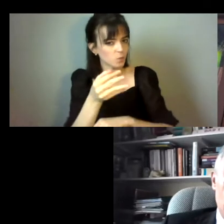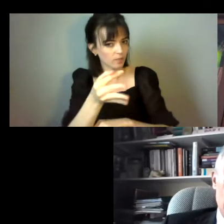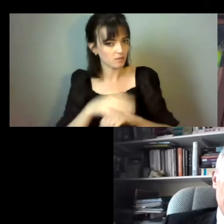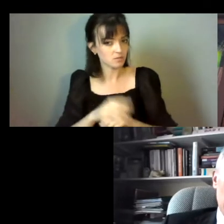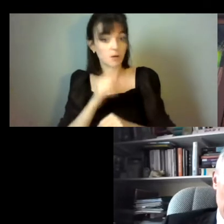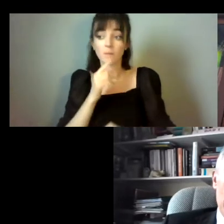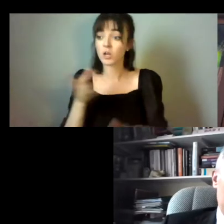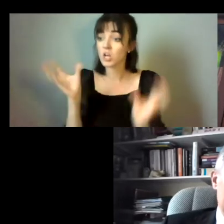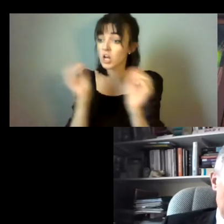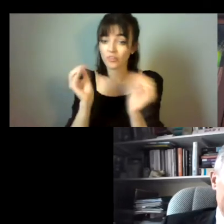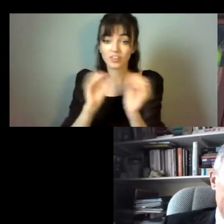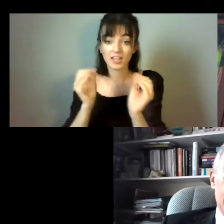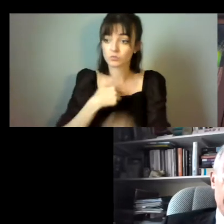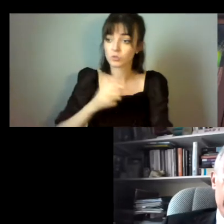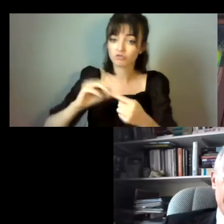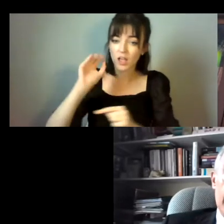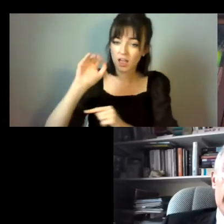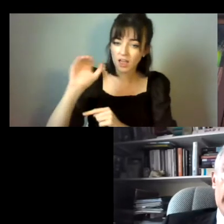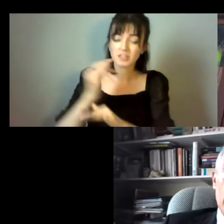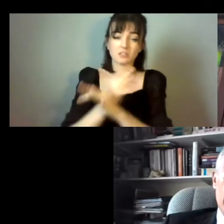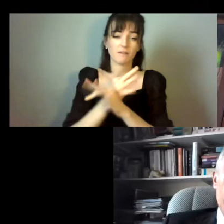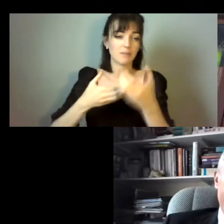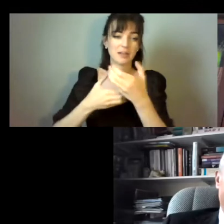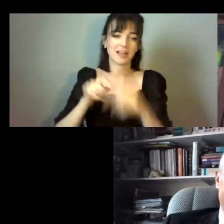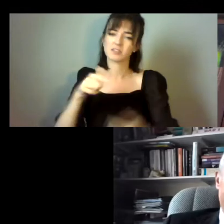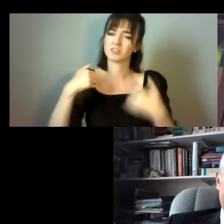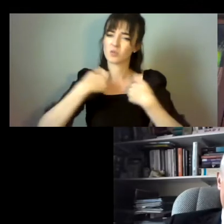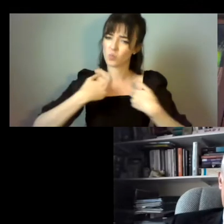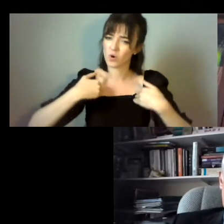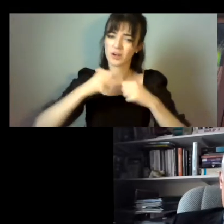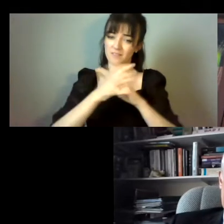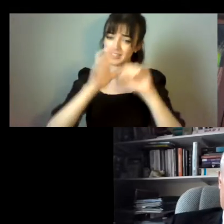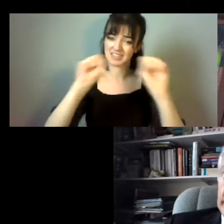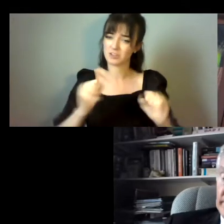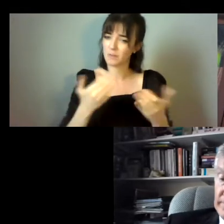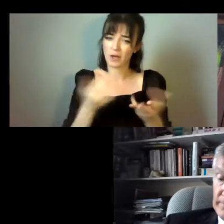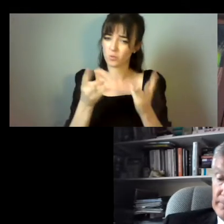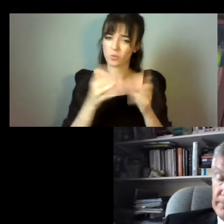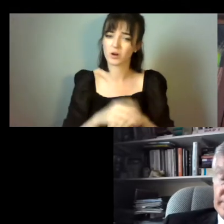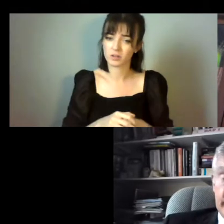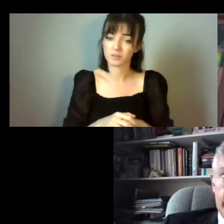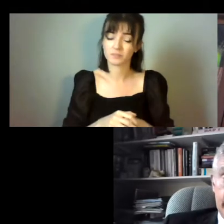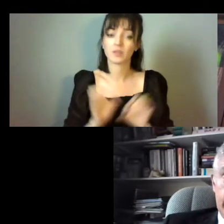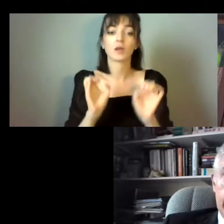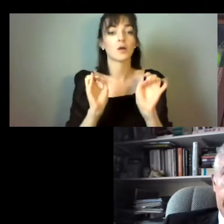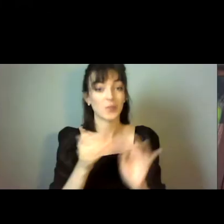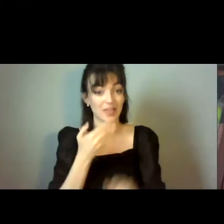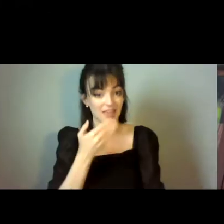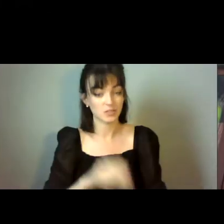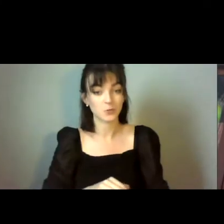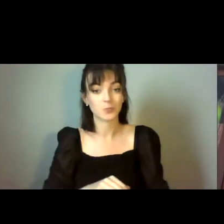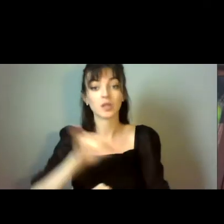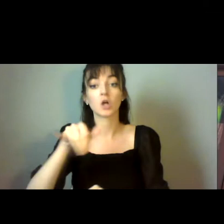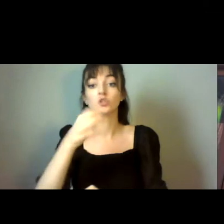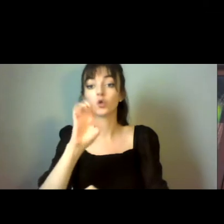this is rather alarming as a signal for how the system is going to work. Okay. Thank you, John. Joe, could